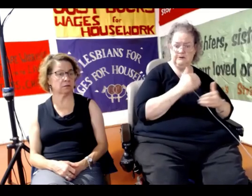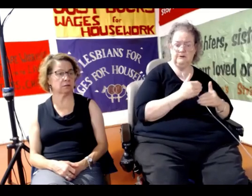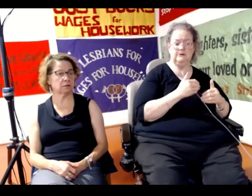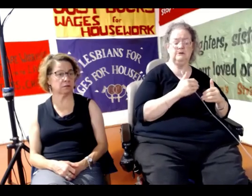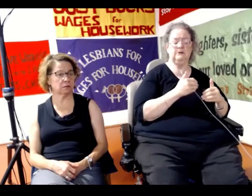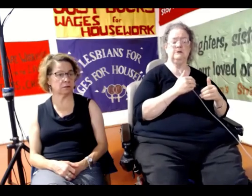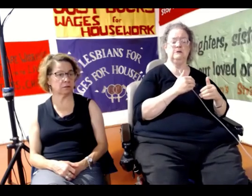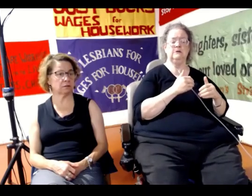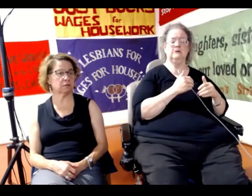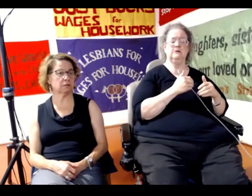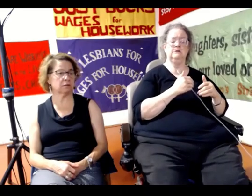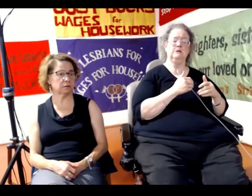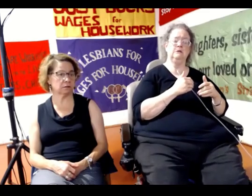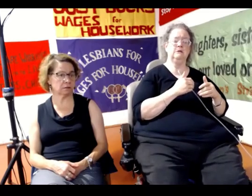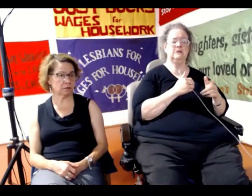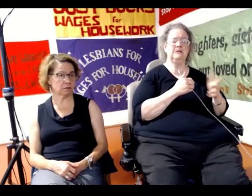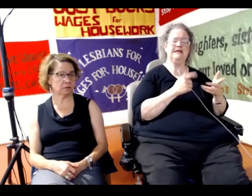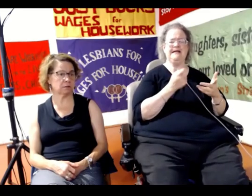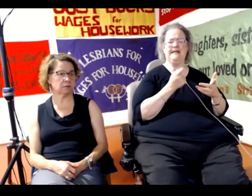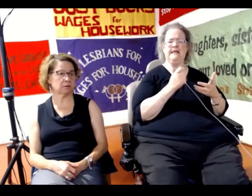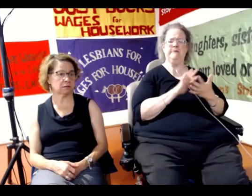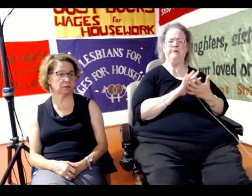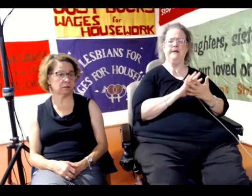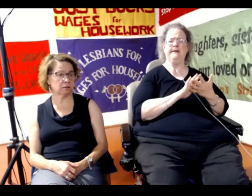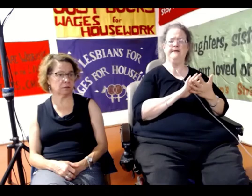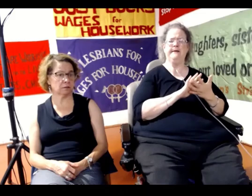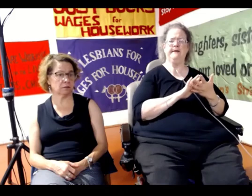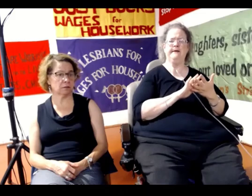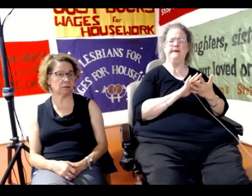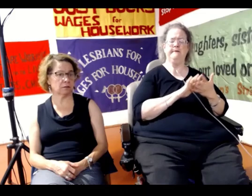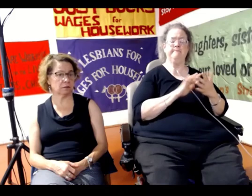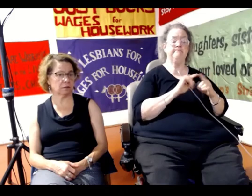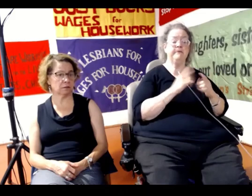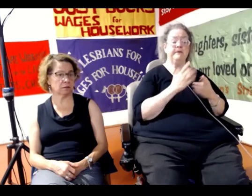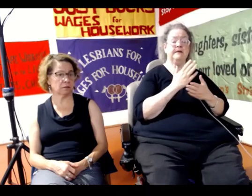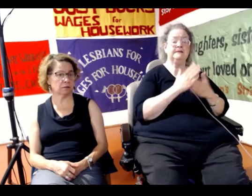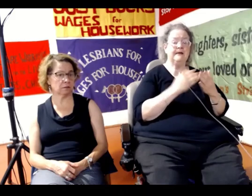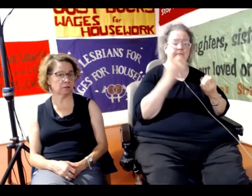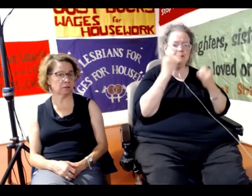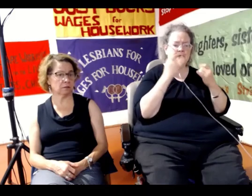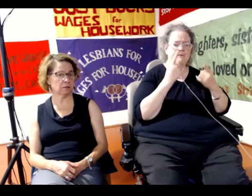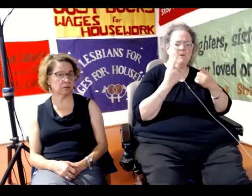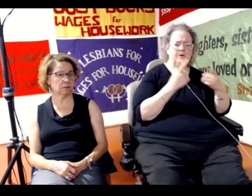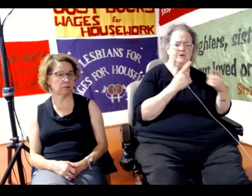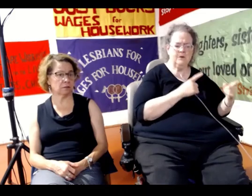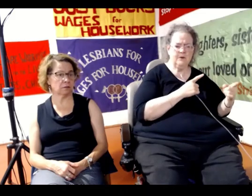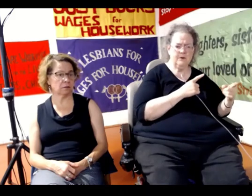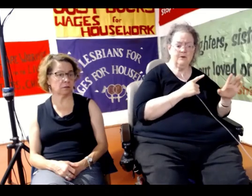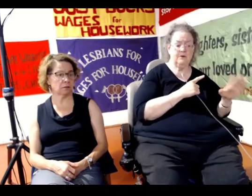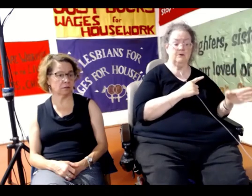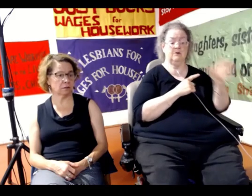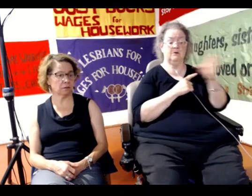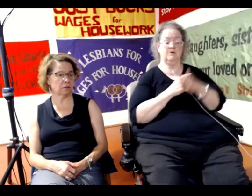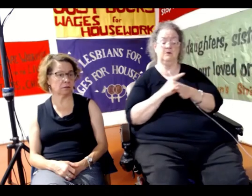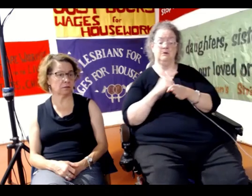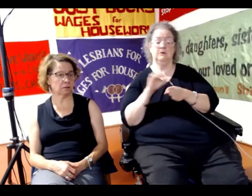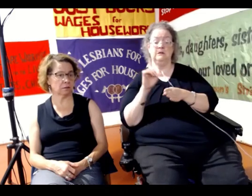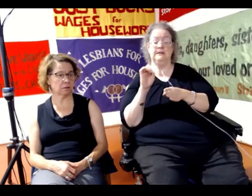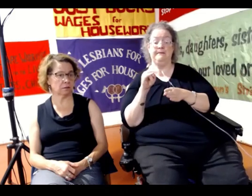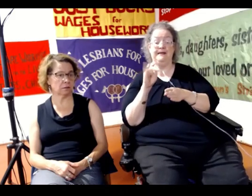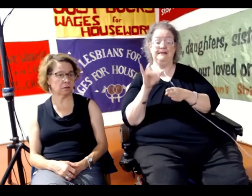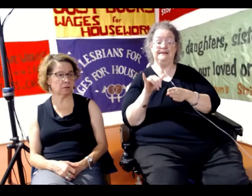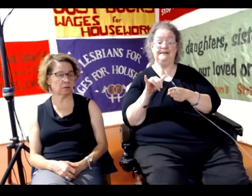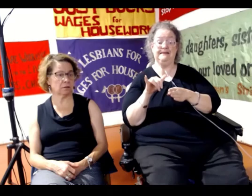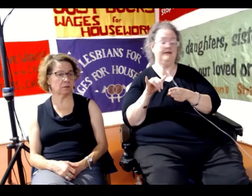somewhat murky, but at least there's some ideas of what's going on. This is completely obscure.